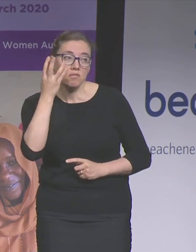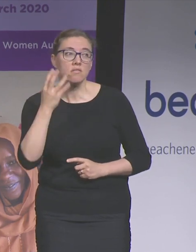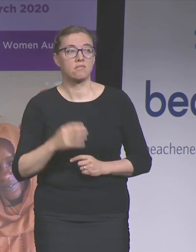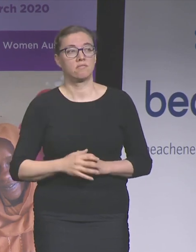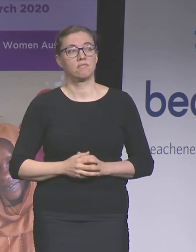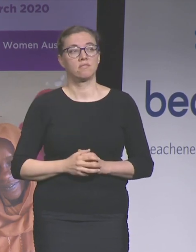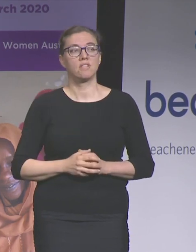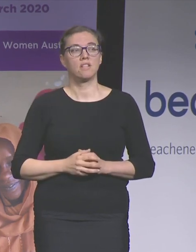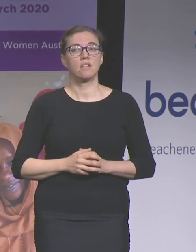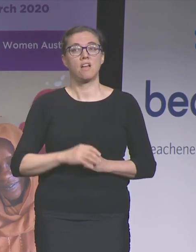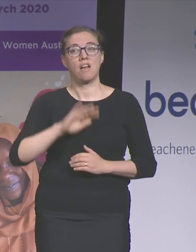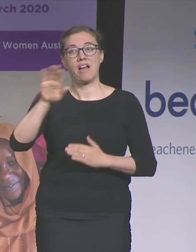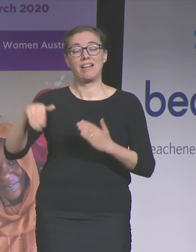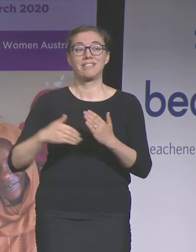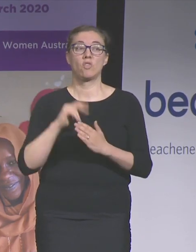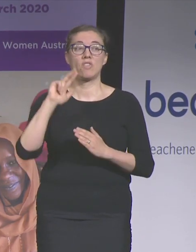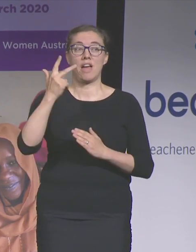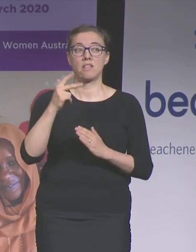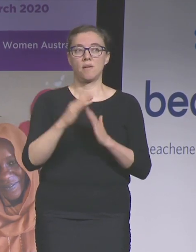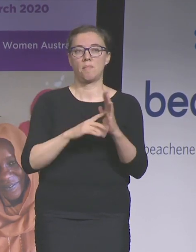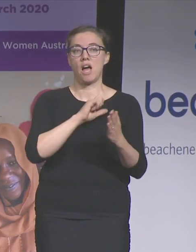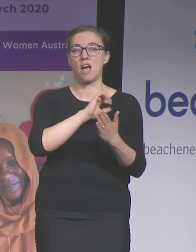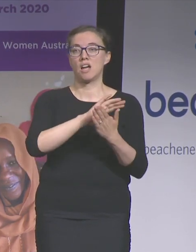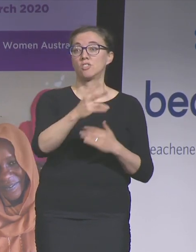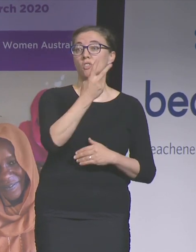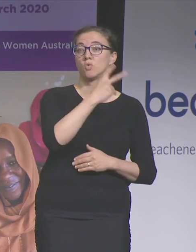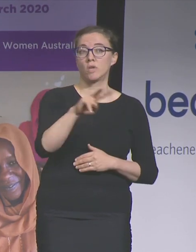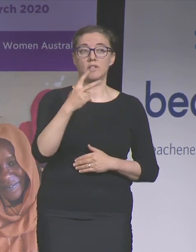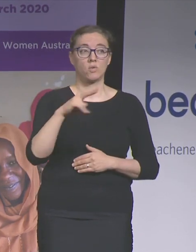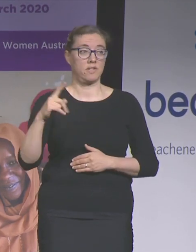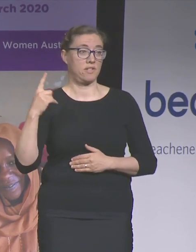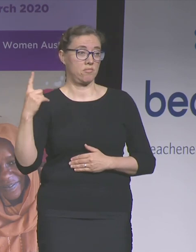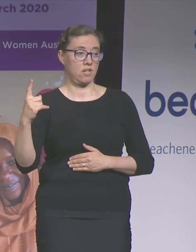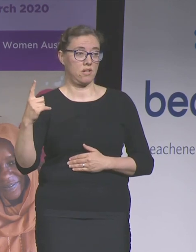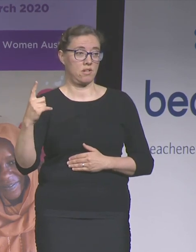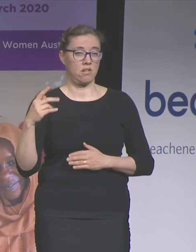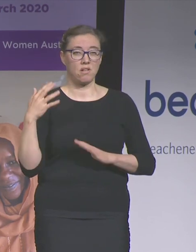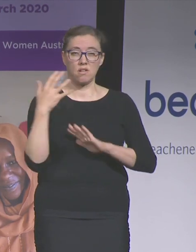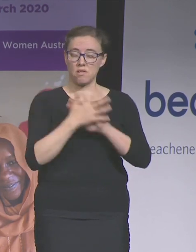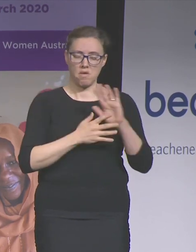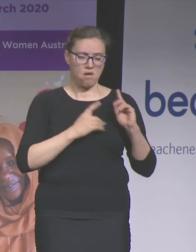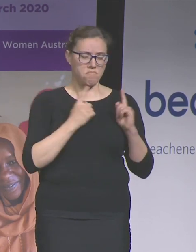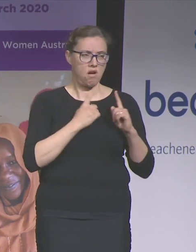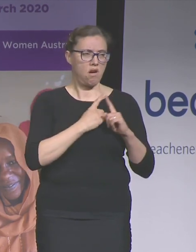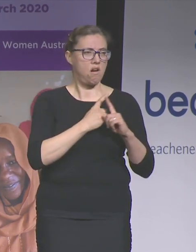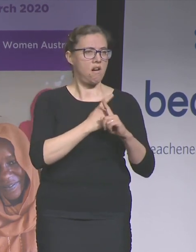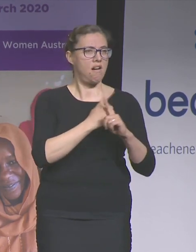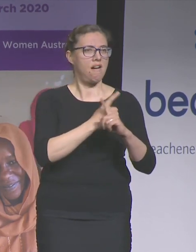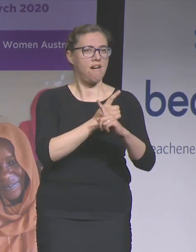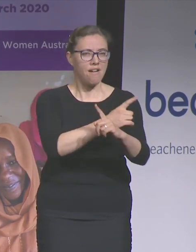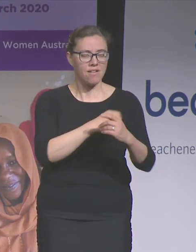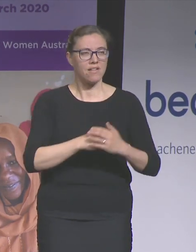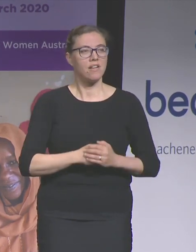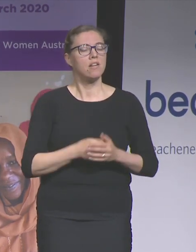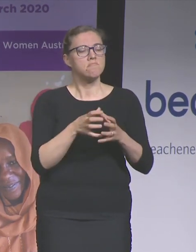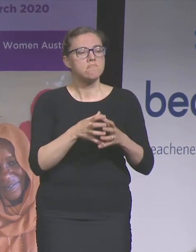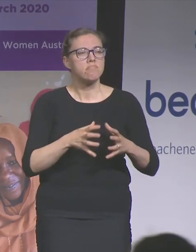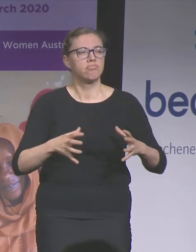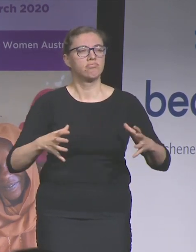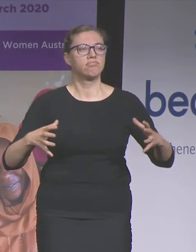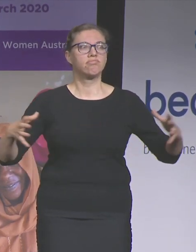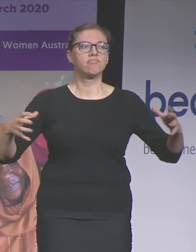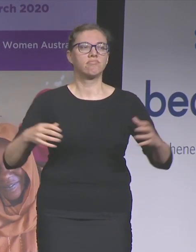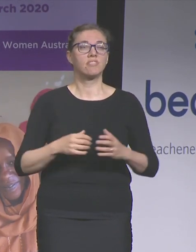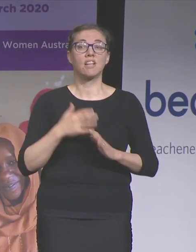and the 8th of March in 2021, that change is going to continue to grow. And if we start doing that,